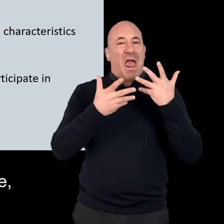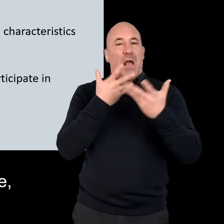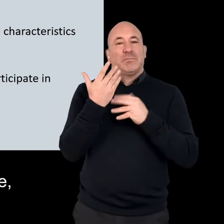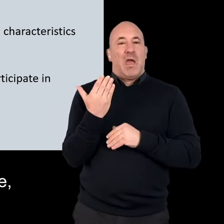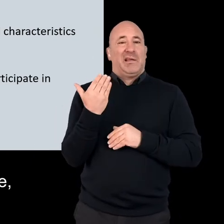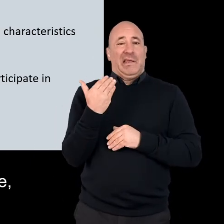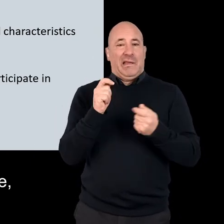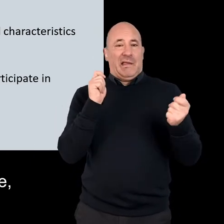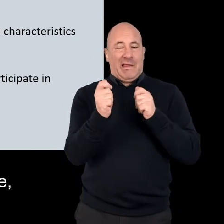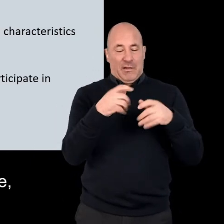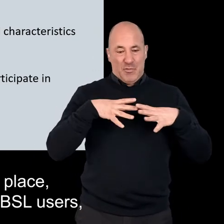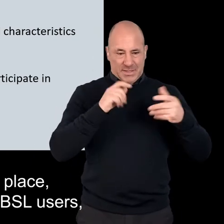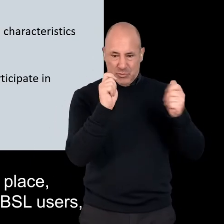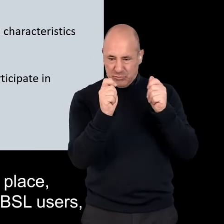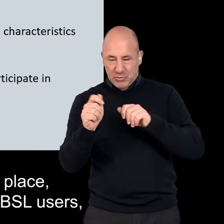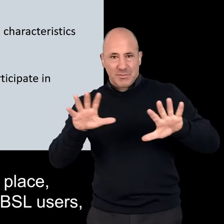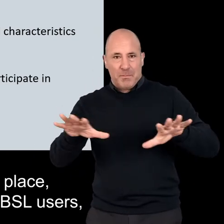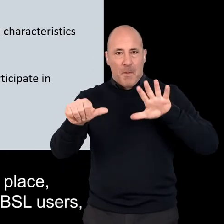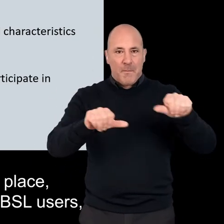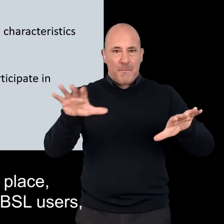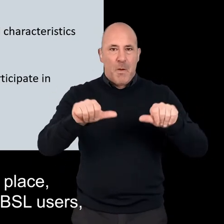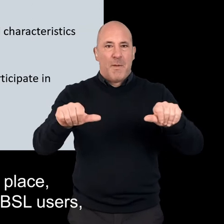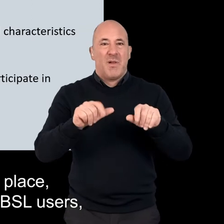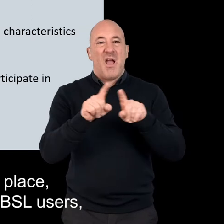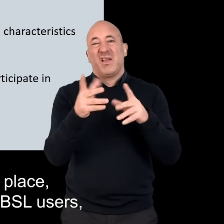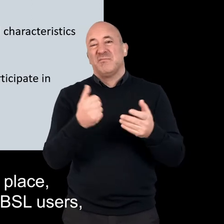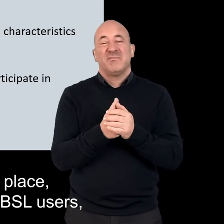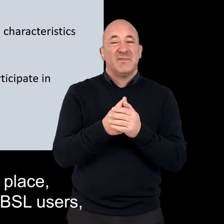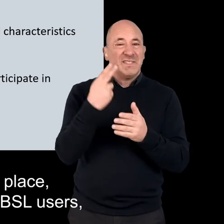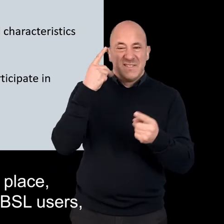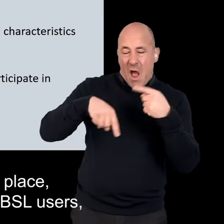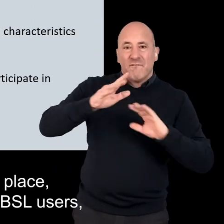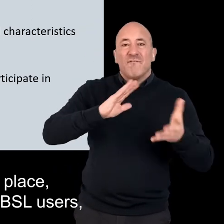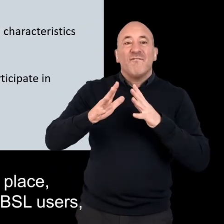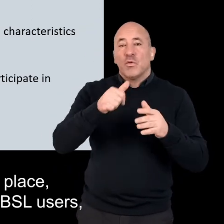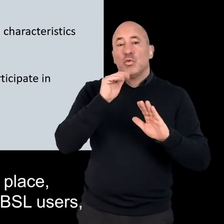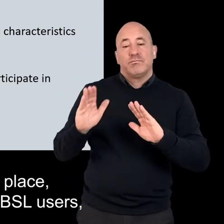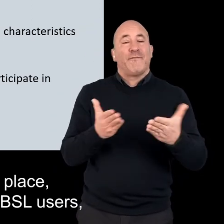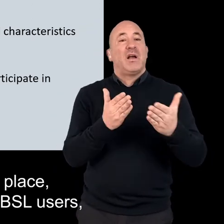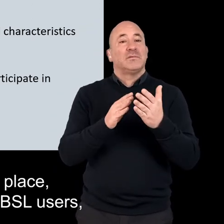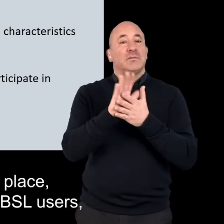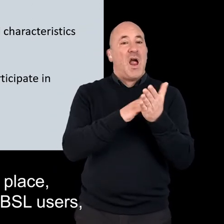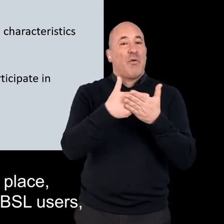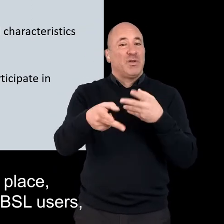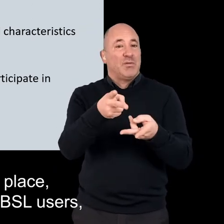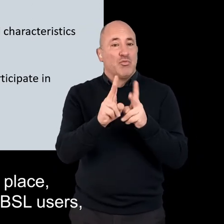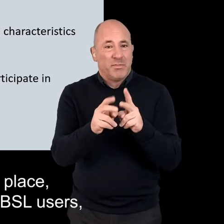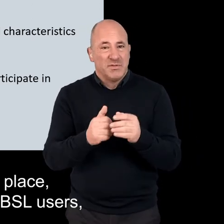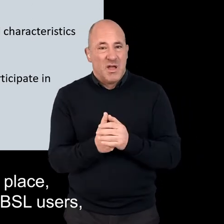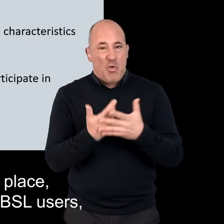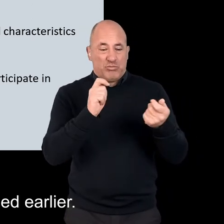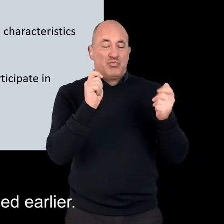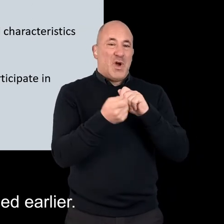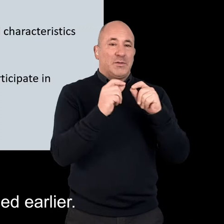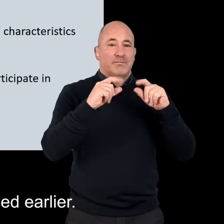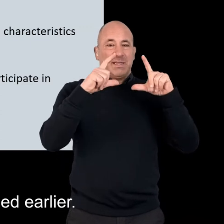for example, as I mentioned earlier, the reasonable adjustments put in place. So sign language interpreters for deaf BSL